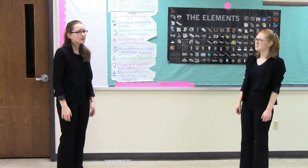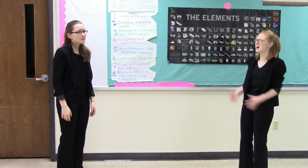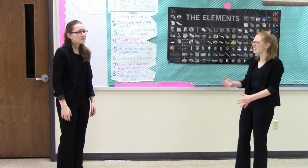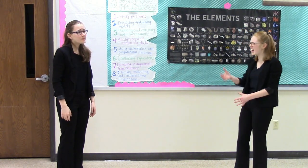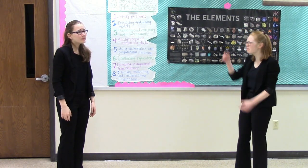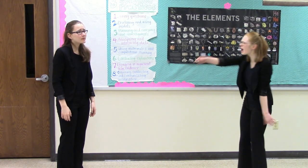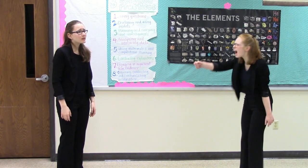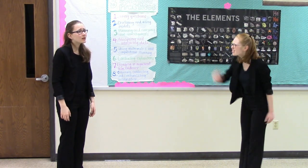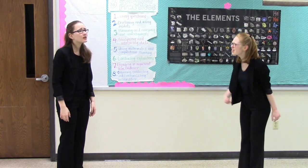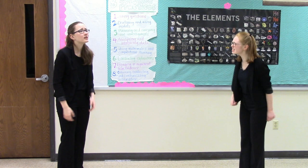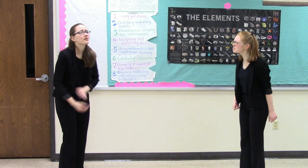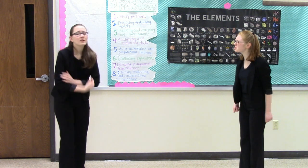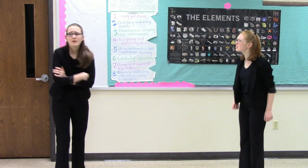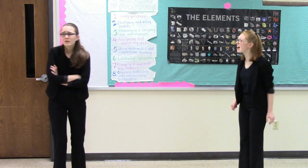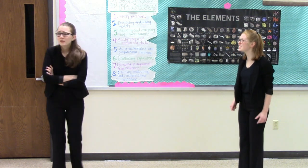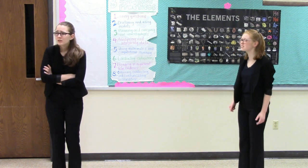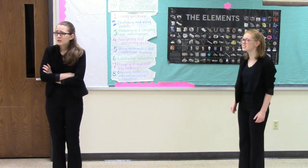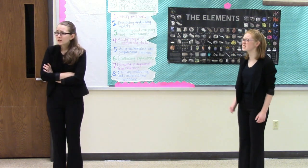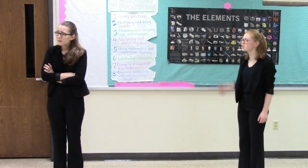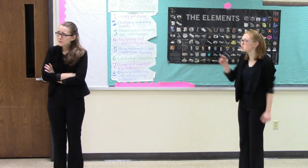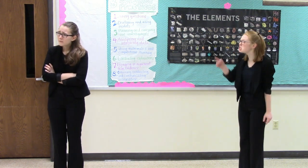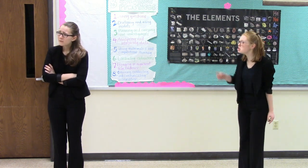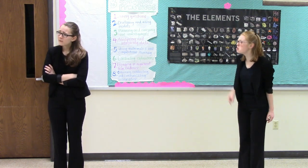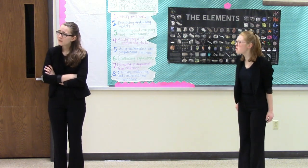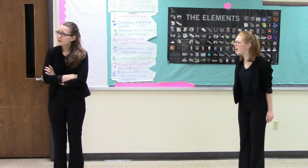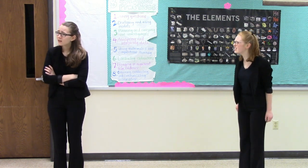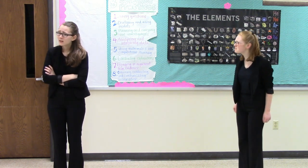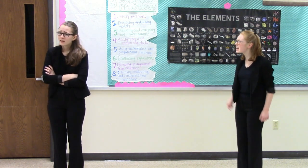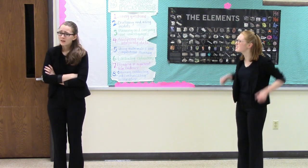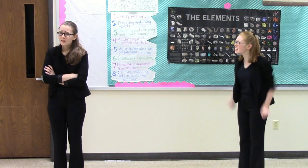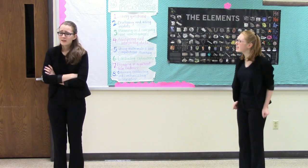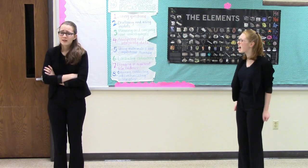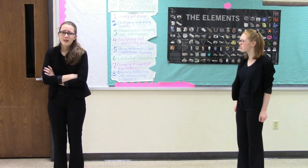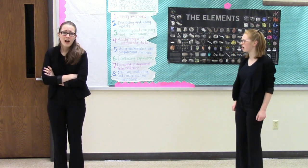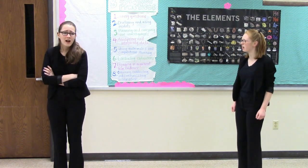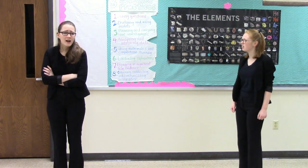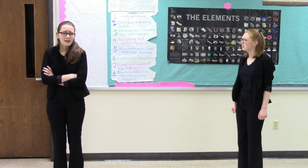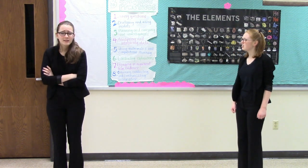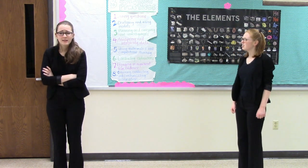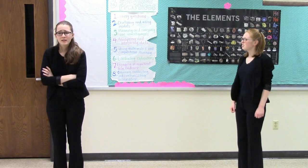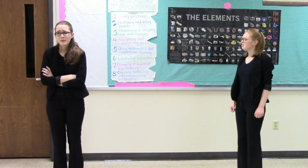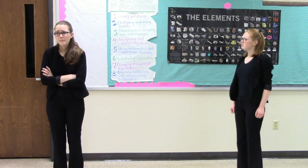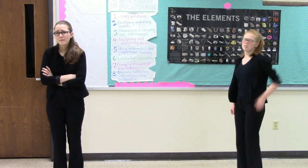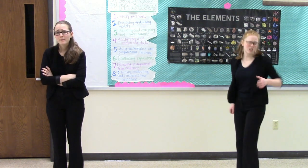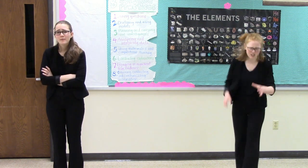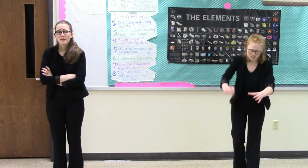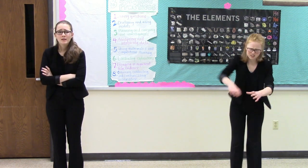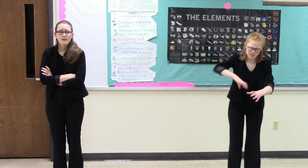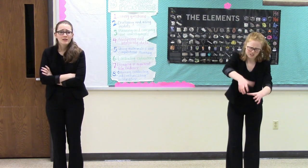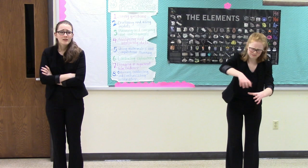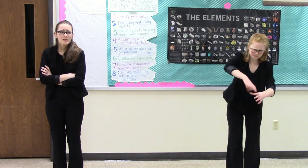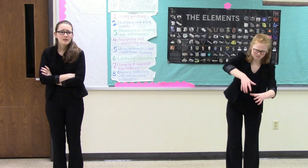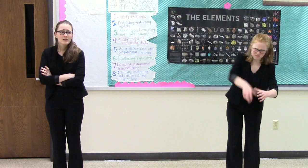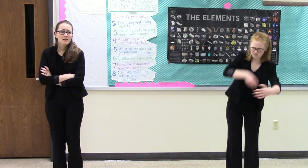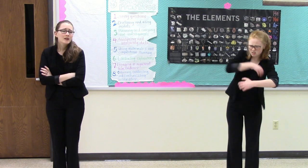God, Amber, I thought these were the kinds of decisions you wanted to make together. Ugh! Ugh!